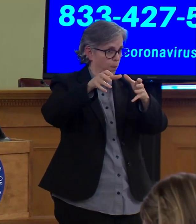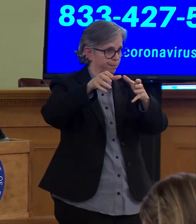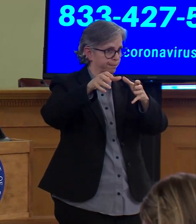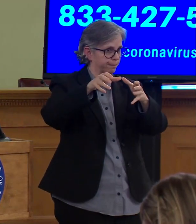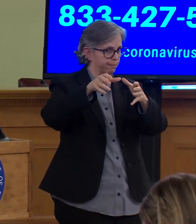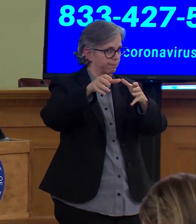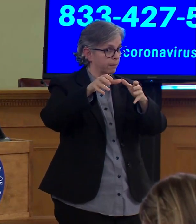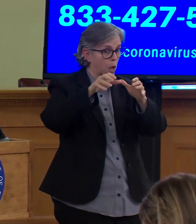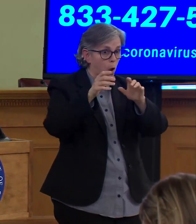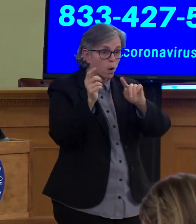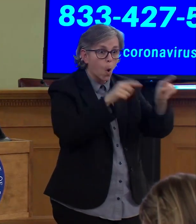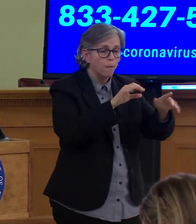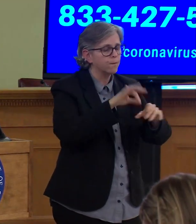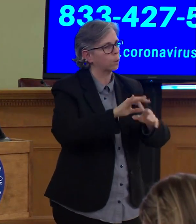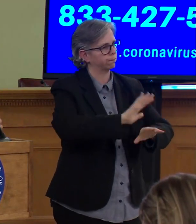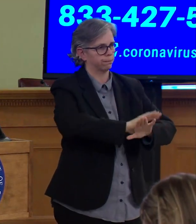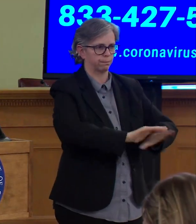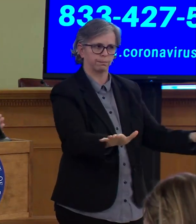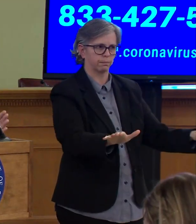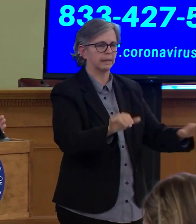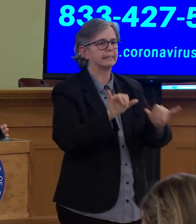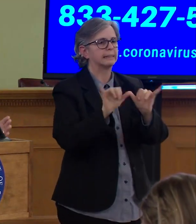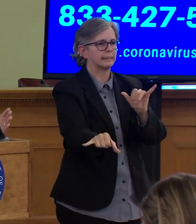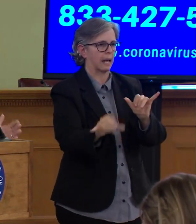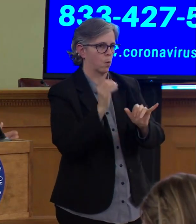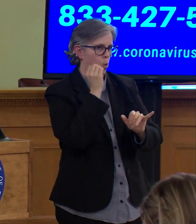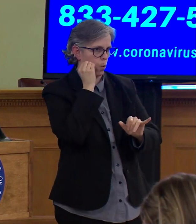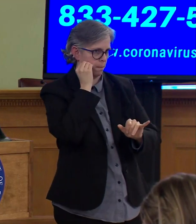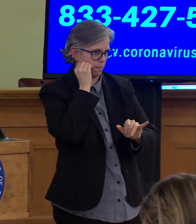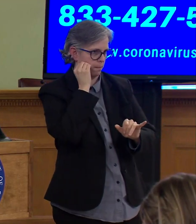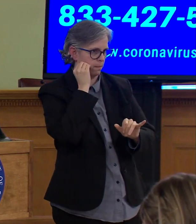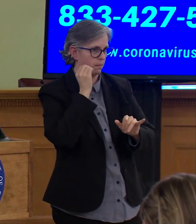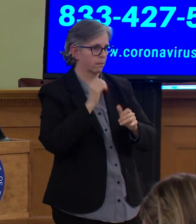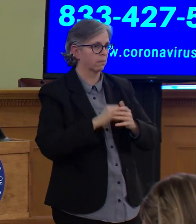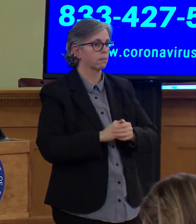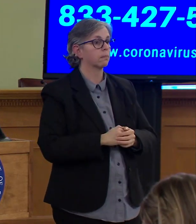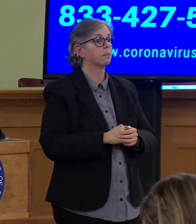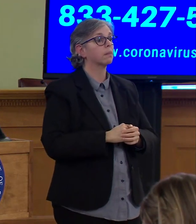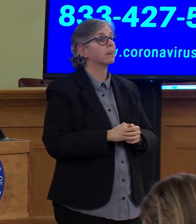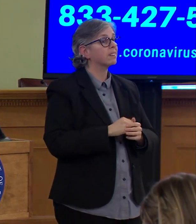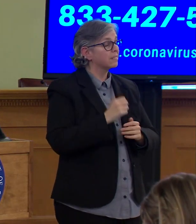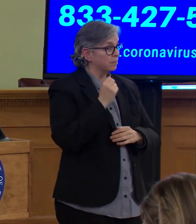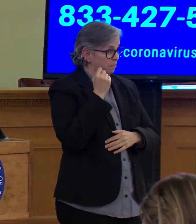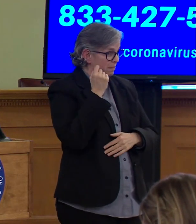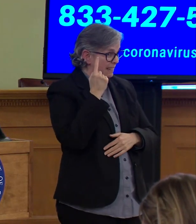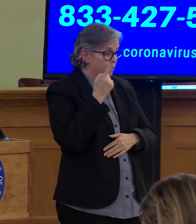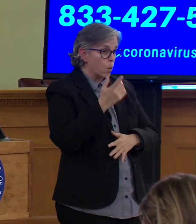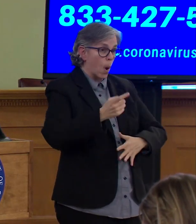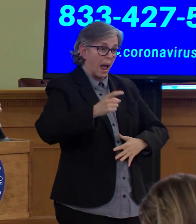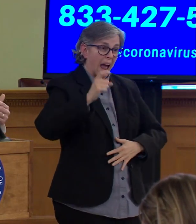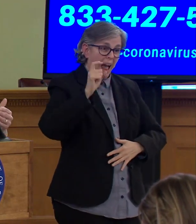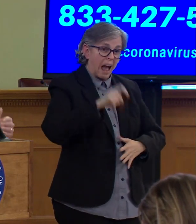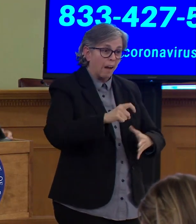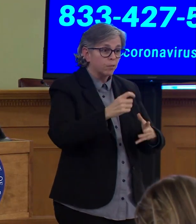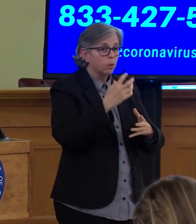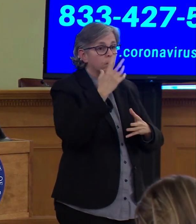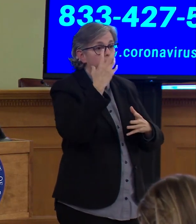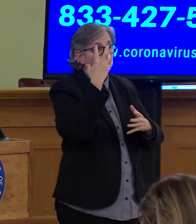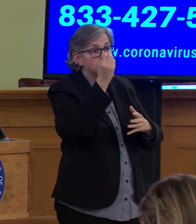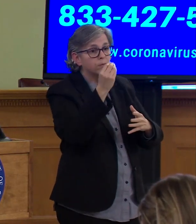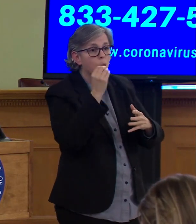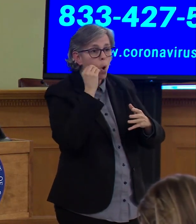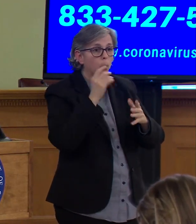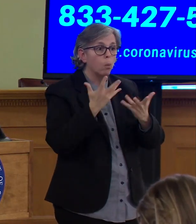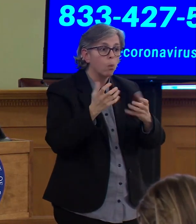home unless absolutely, absolutely necessary. And we, again, will say that today.